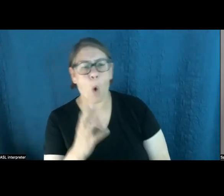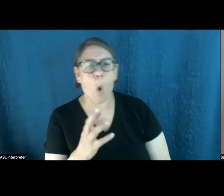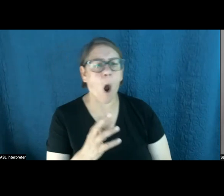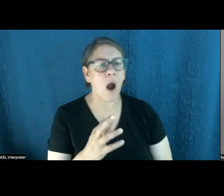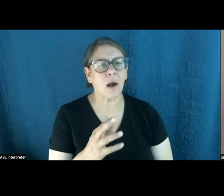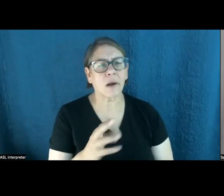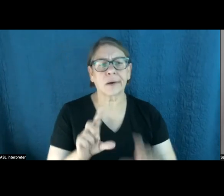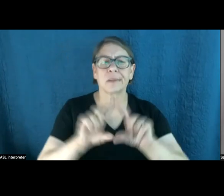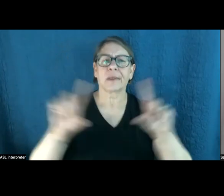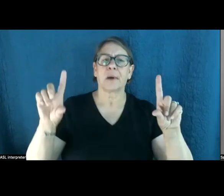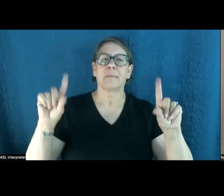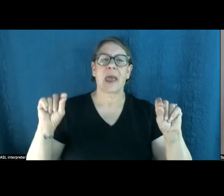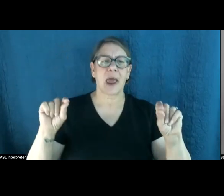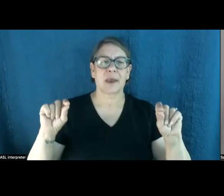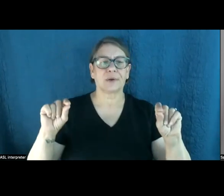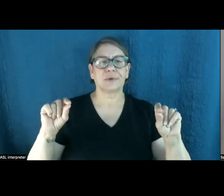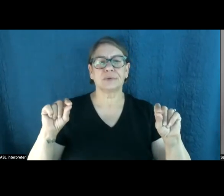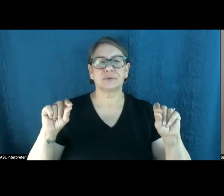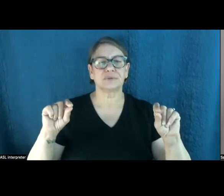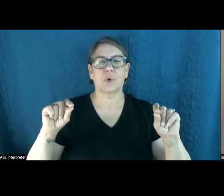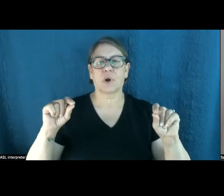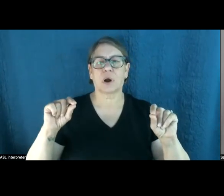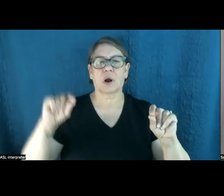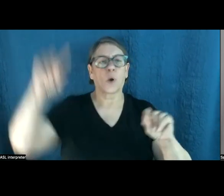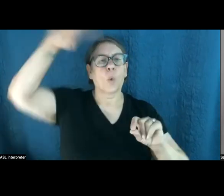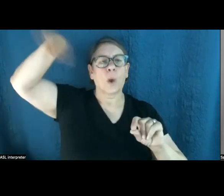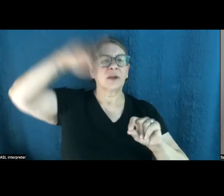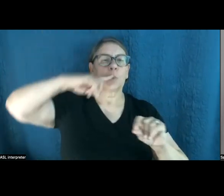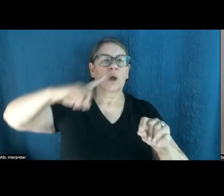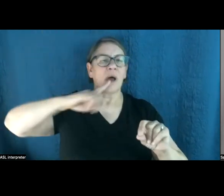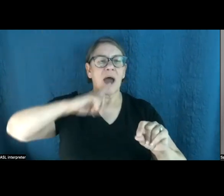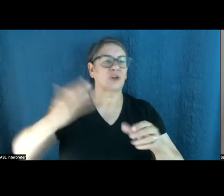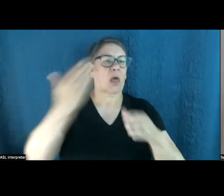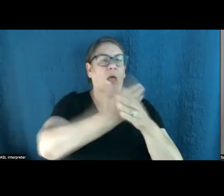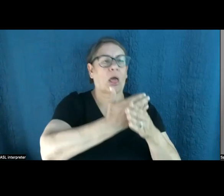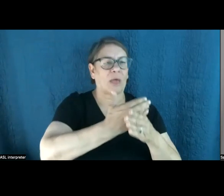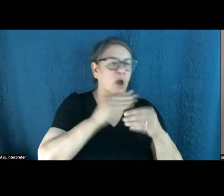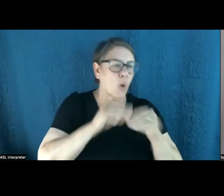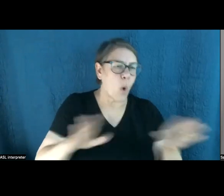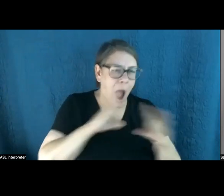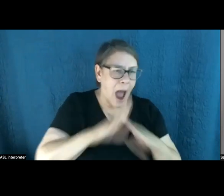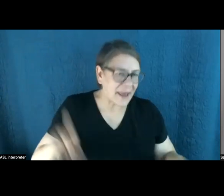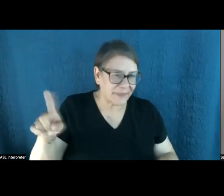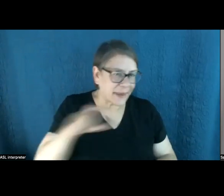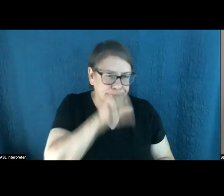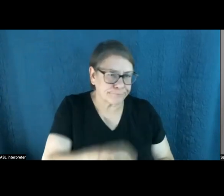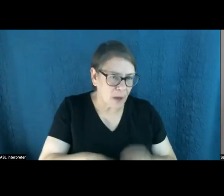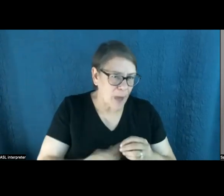you know, at a higher level, they're worried it's going to really interrupt and industrialize the peace and quiet that they love about where they live.